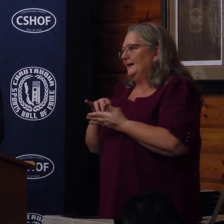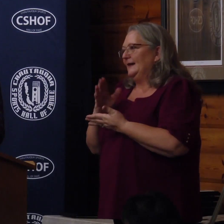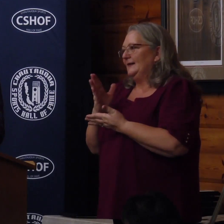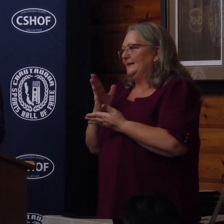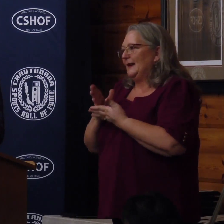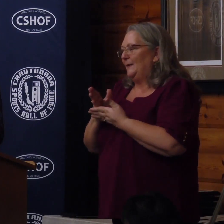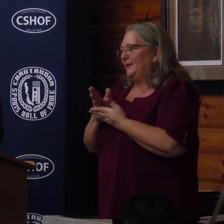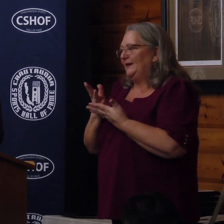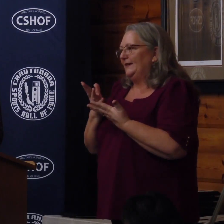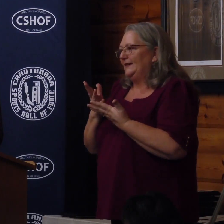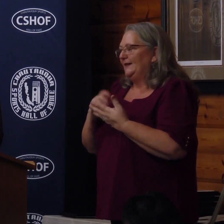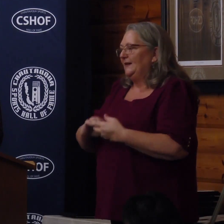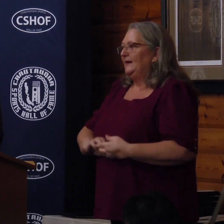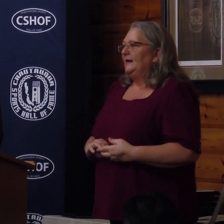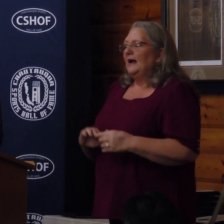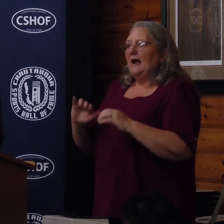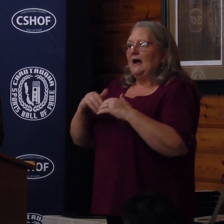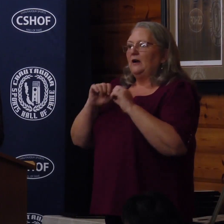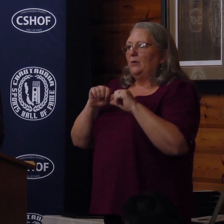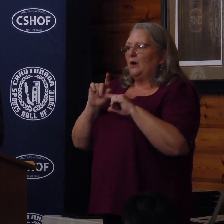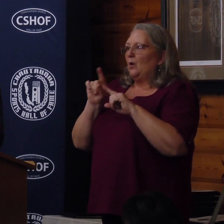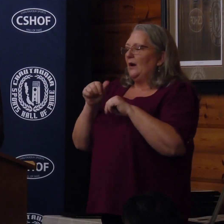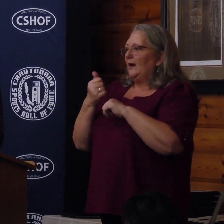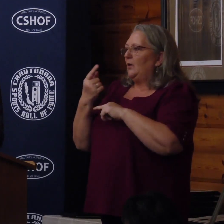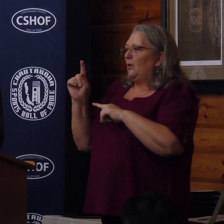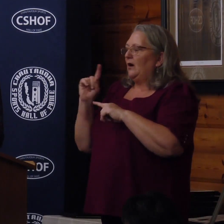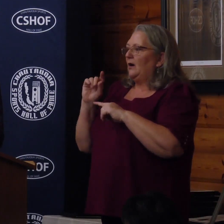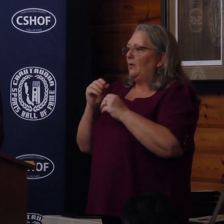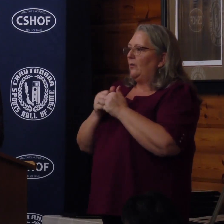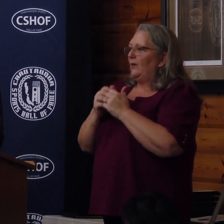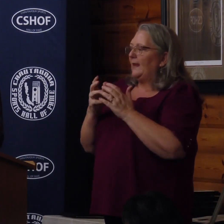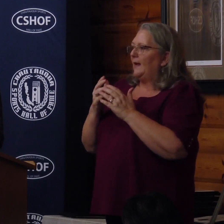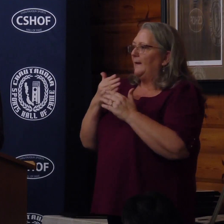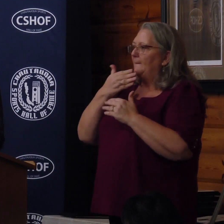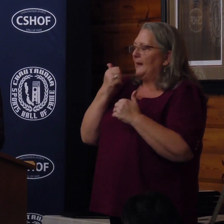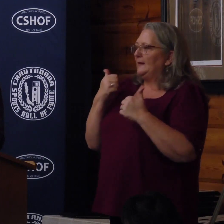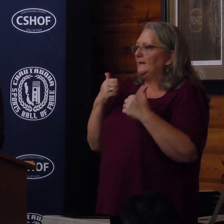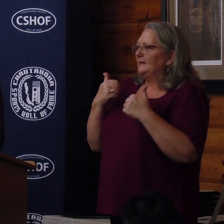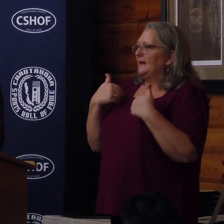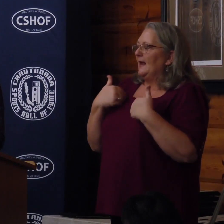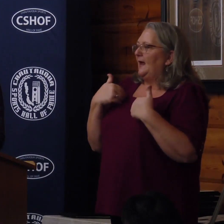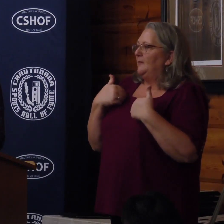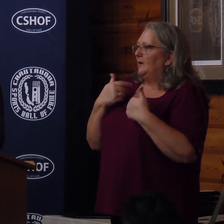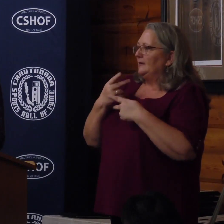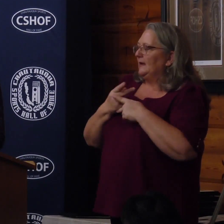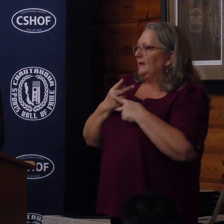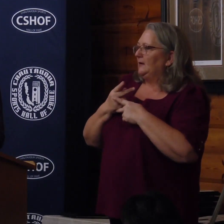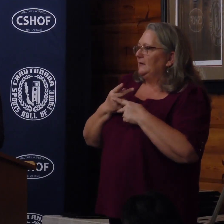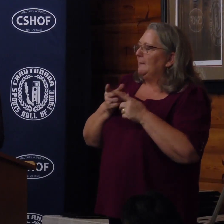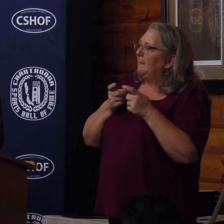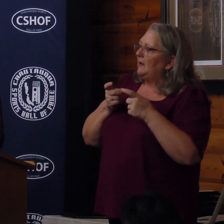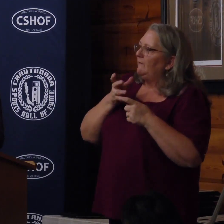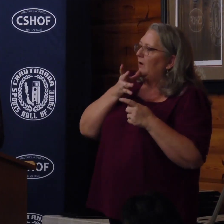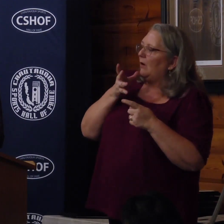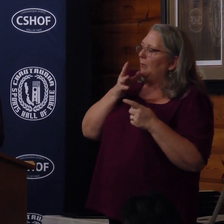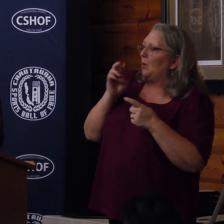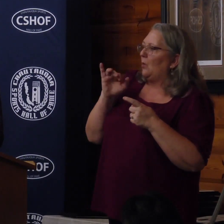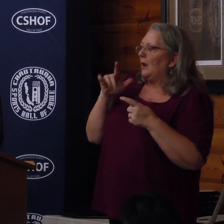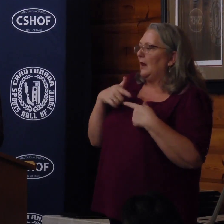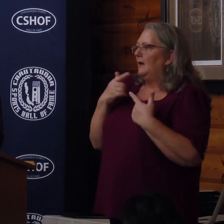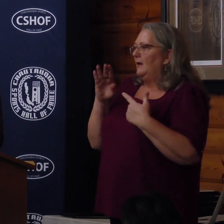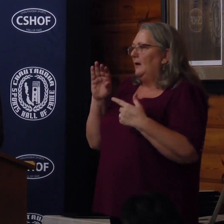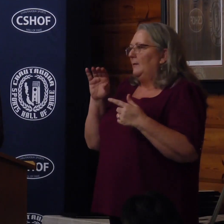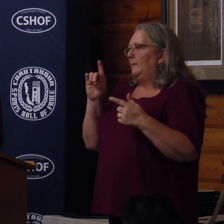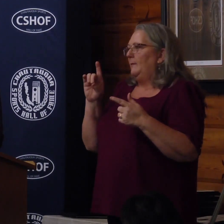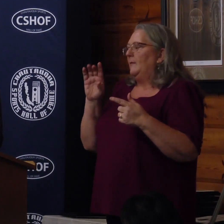How could we go anywhere without the best animal caretakers around to manage our farm and our wildlife? Bev and Bob